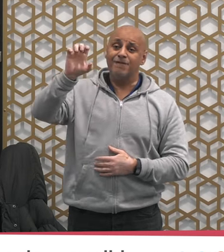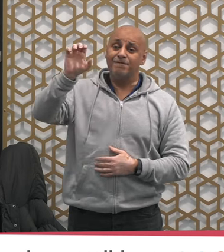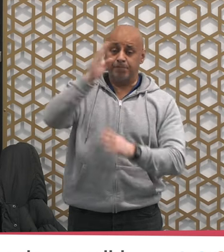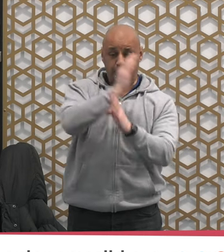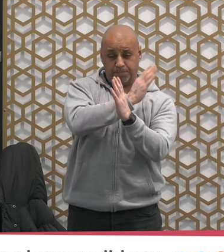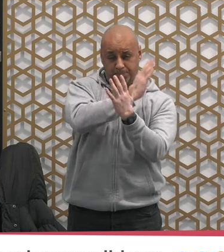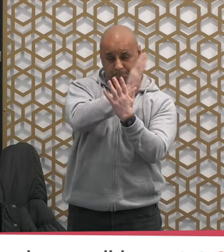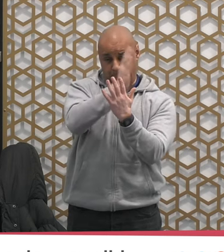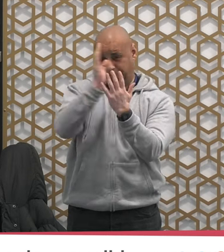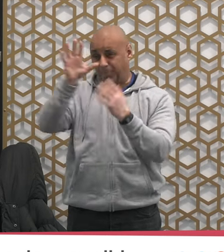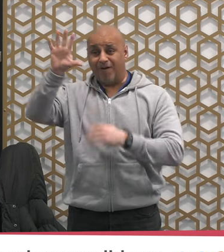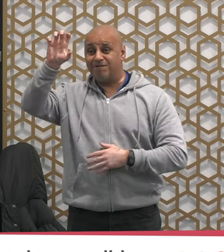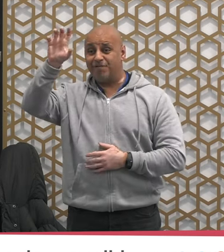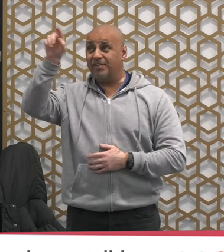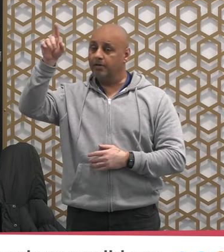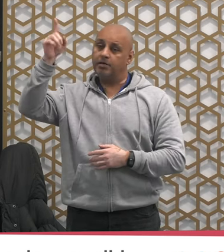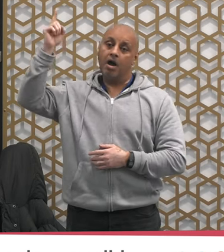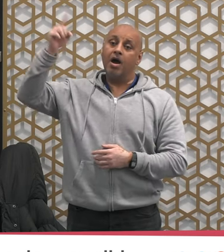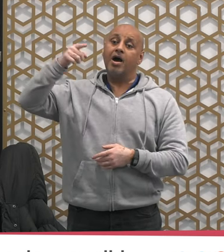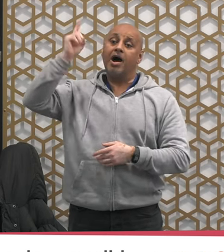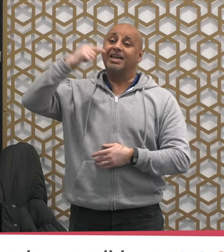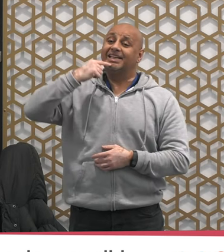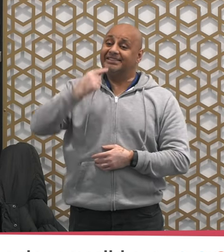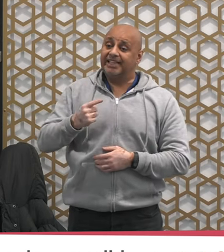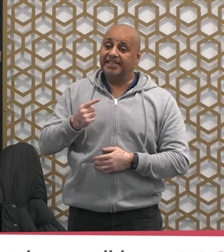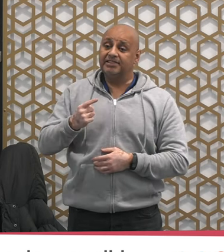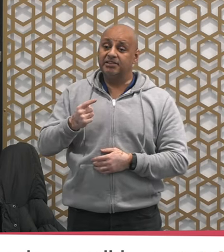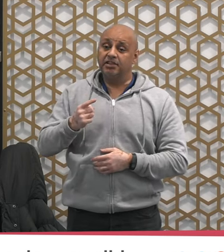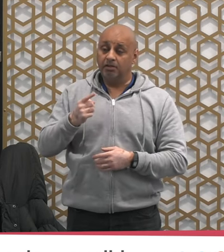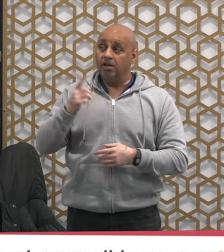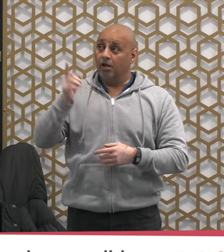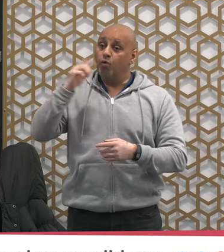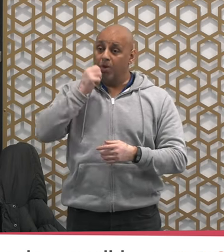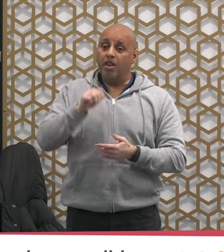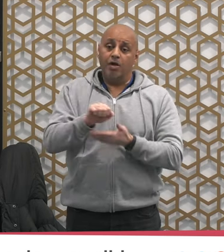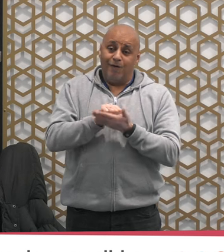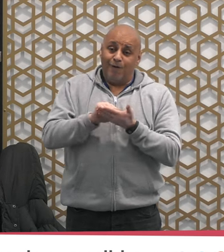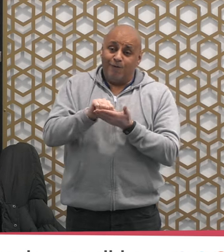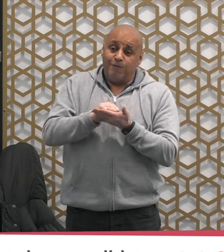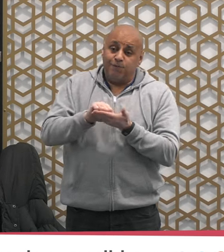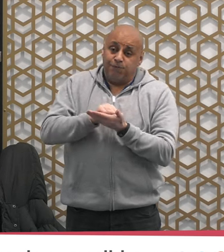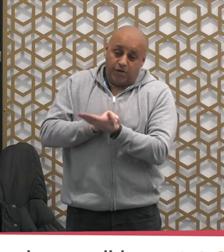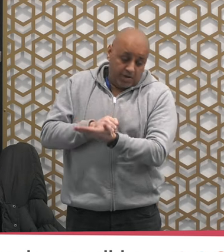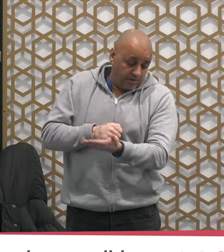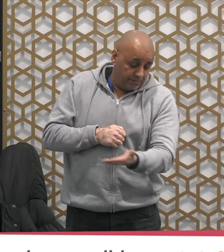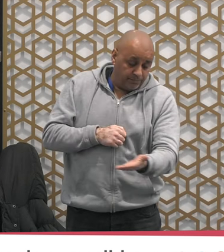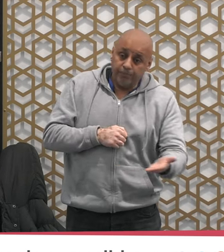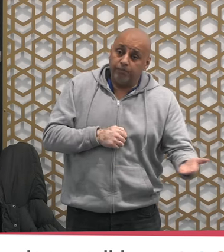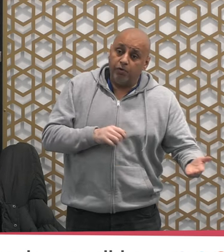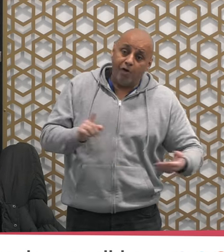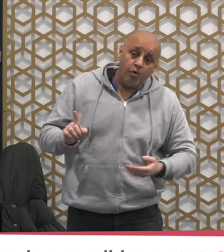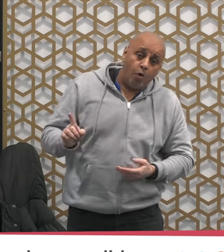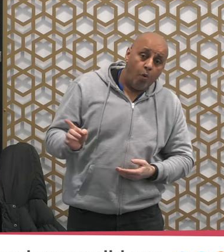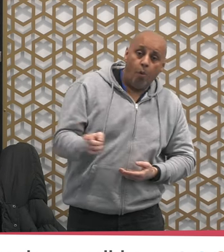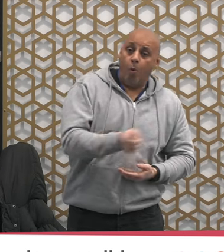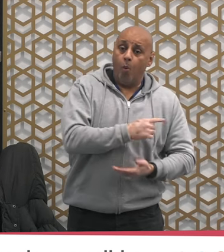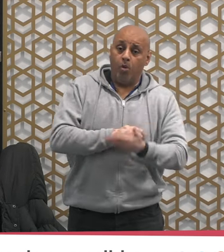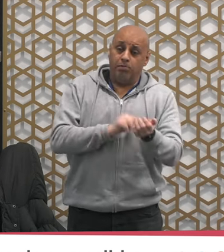all of his slaves all the believers except he subhanahu wa ta'ala forgives all of his slaves except